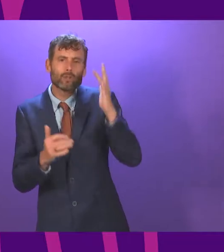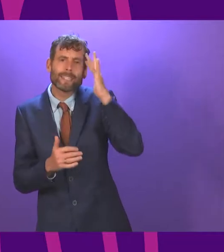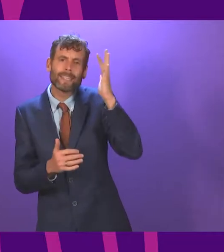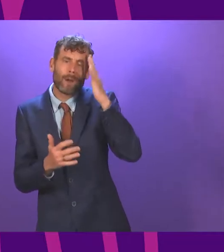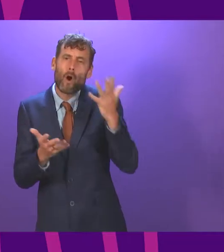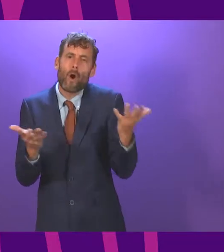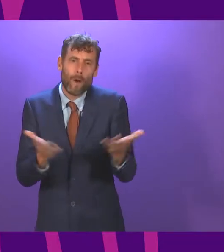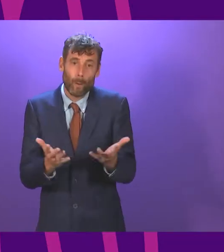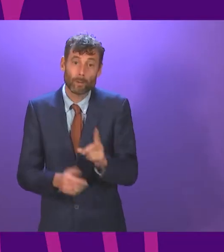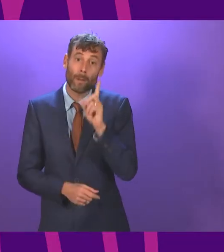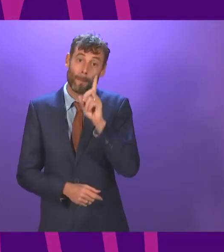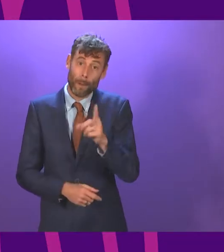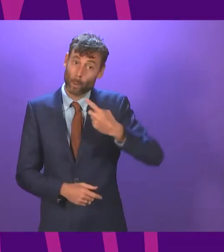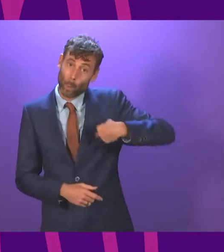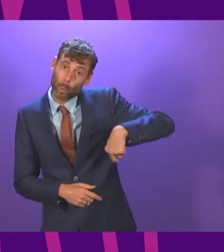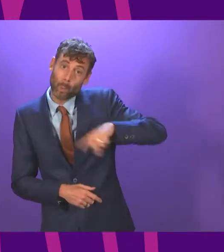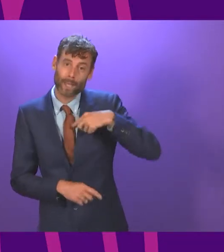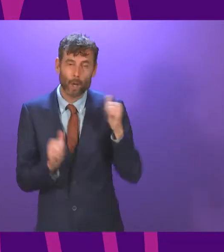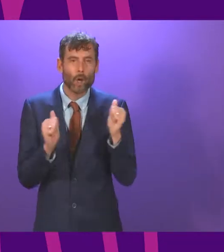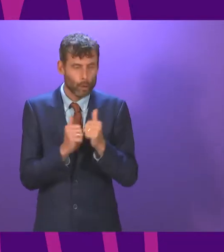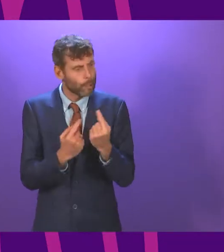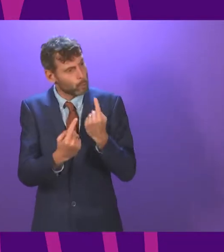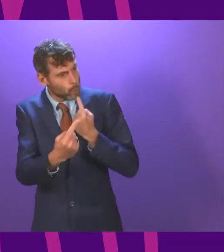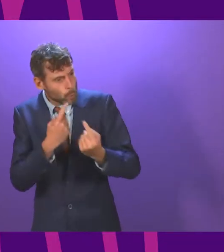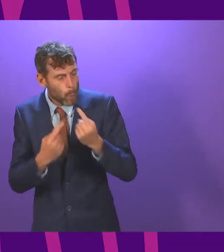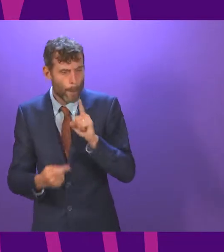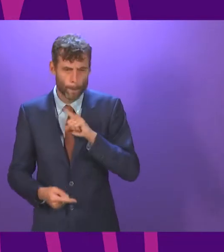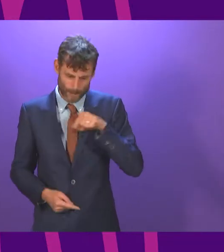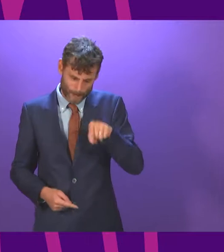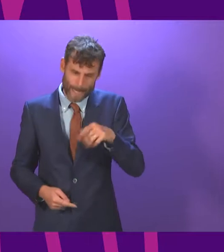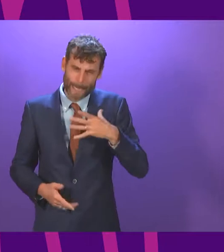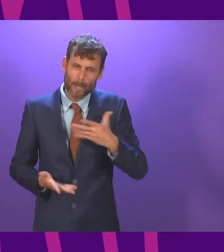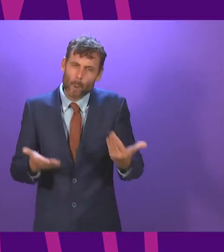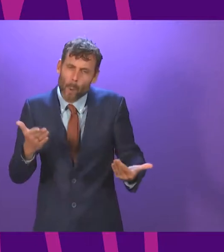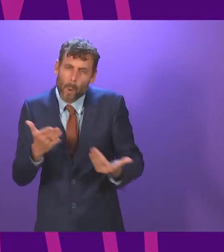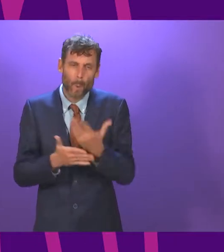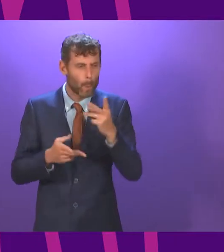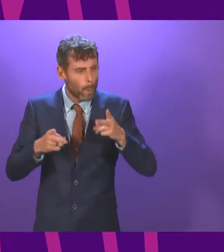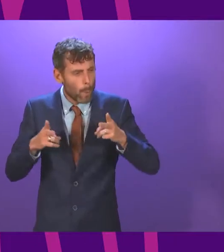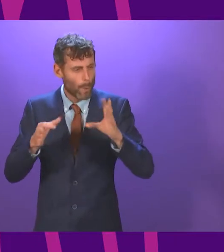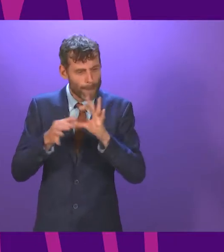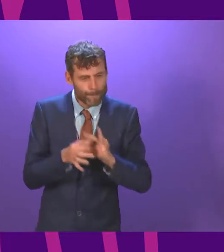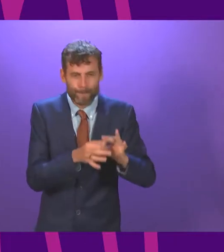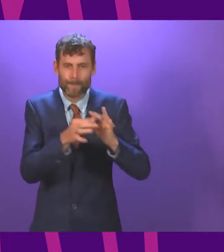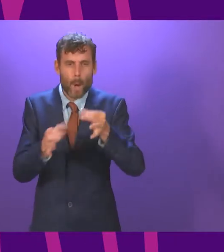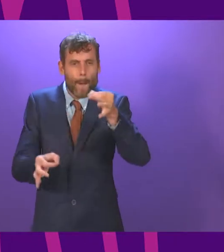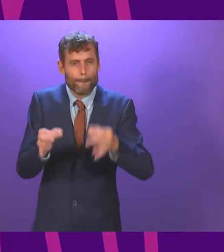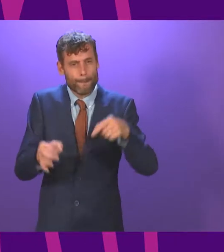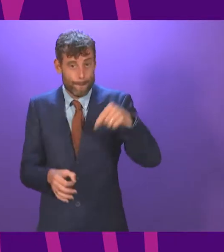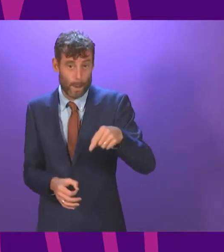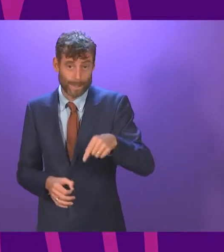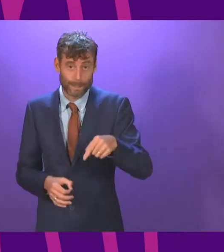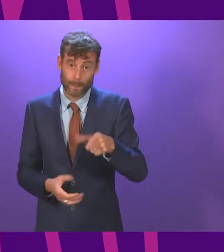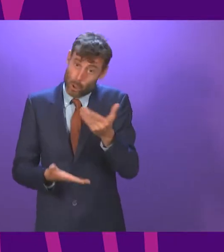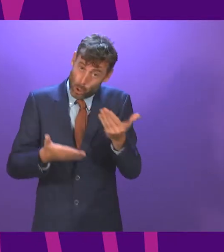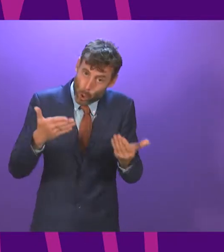the new politics and of course there's been a lot of discussion about the new politics in this chamber